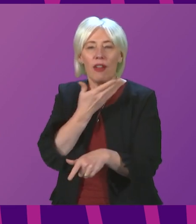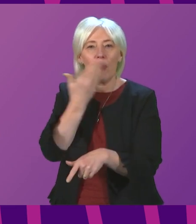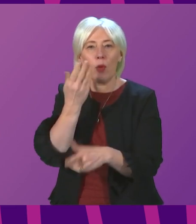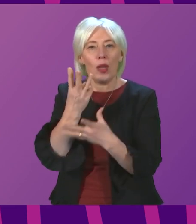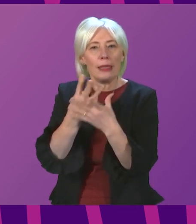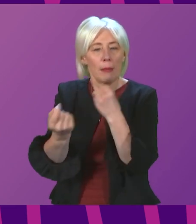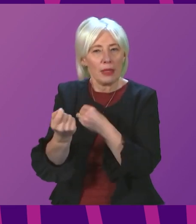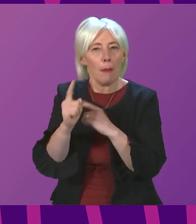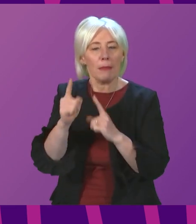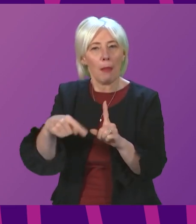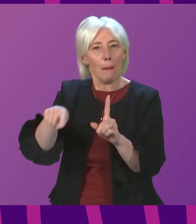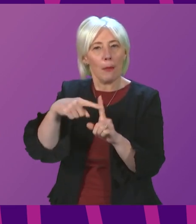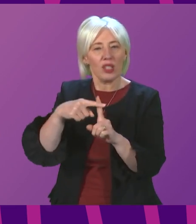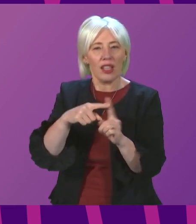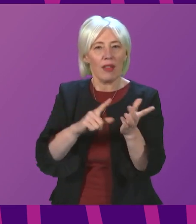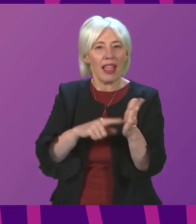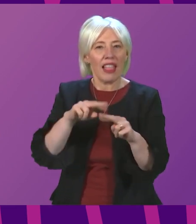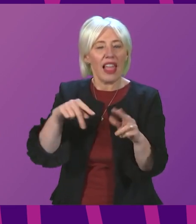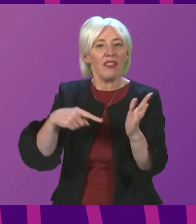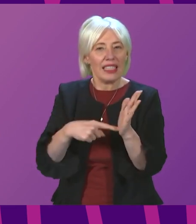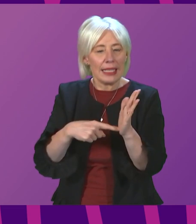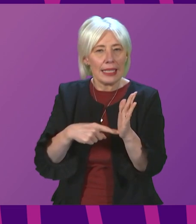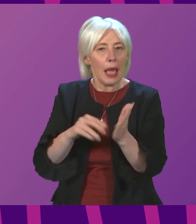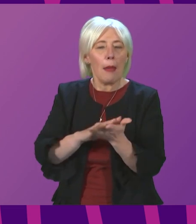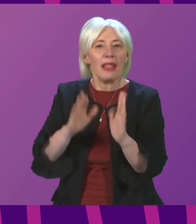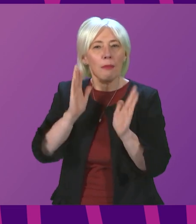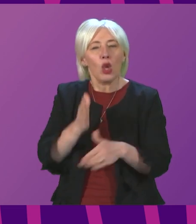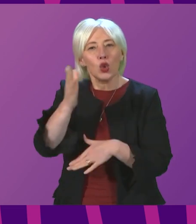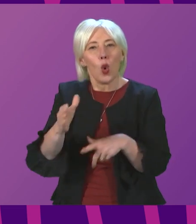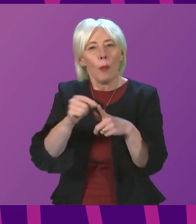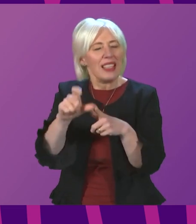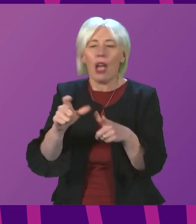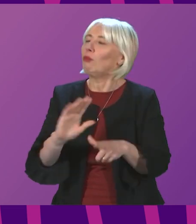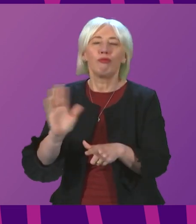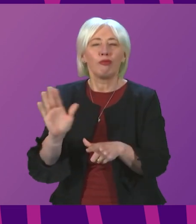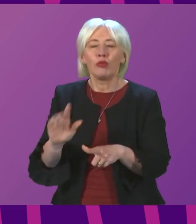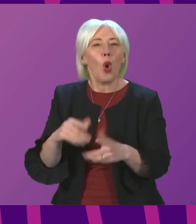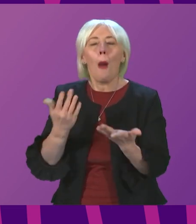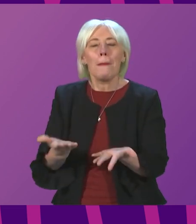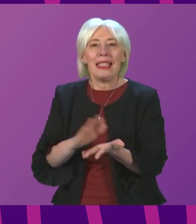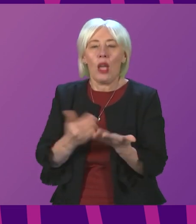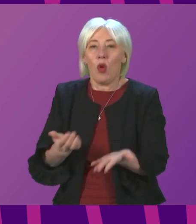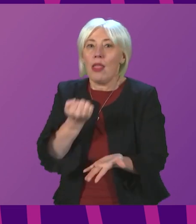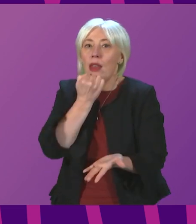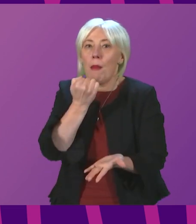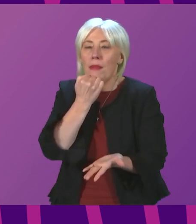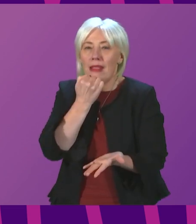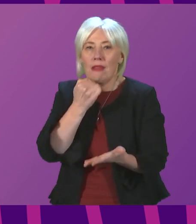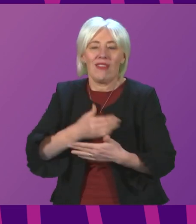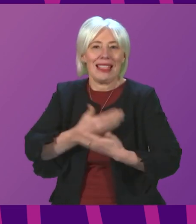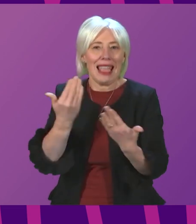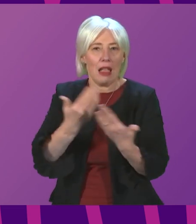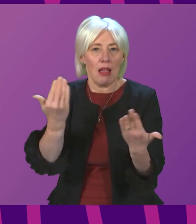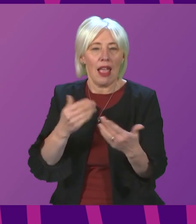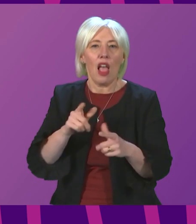testing positive with a lateral flow device no longer need to get a confirmatory PCR test mean that the current daily numbers are capturing fewer